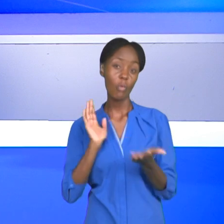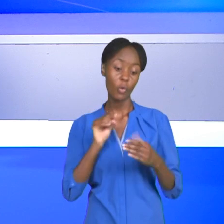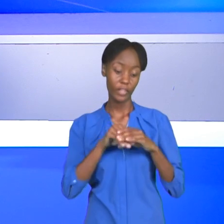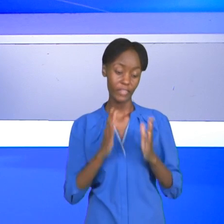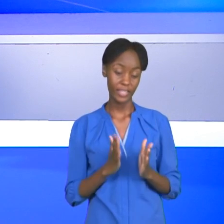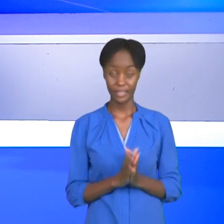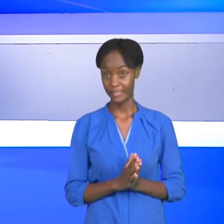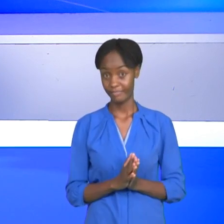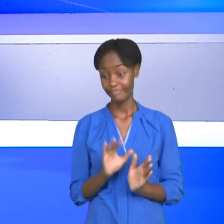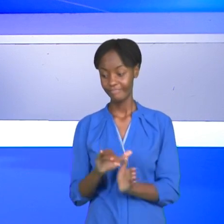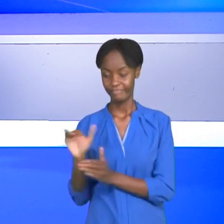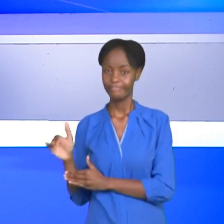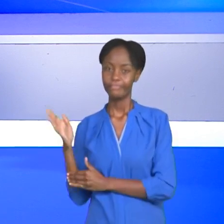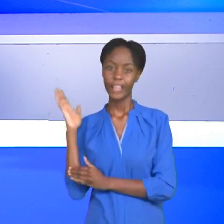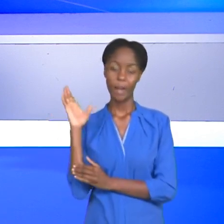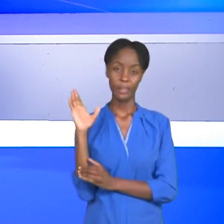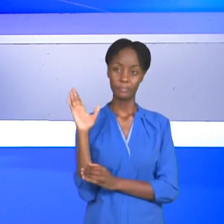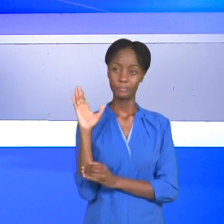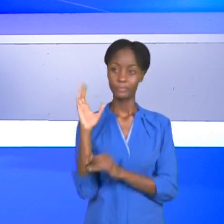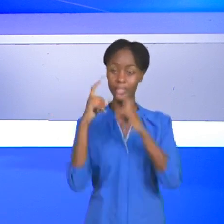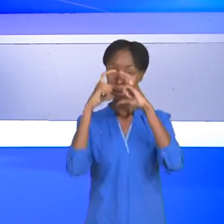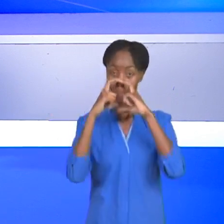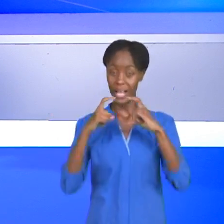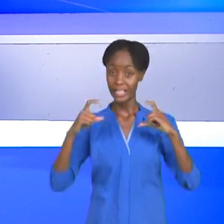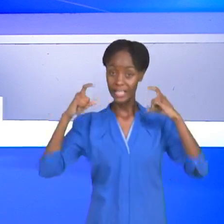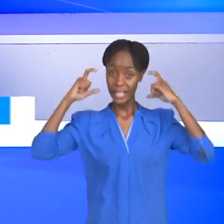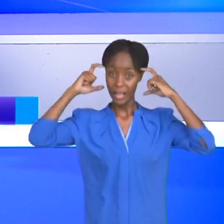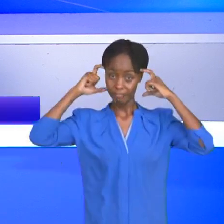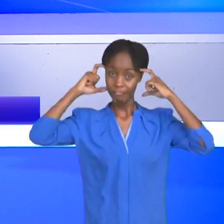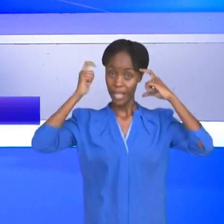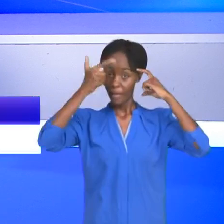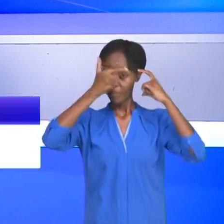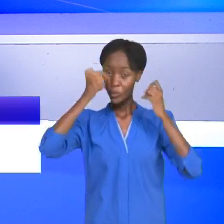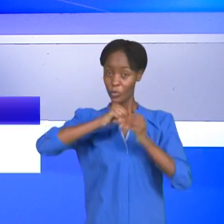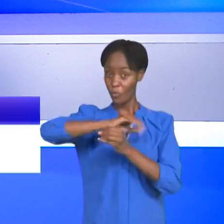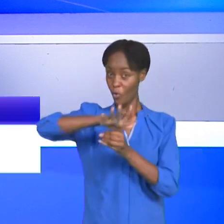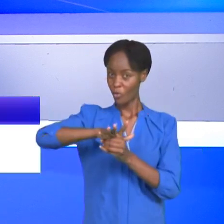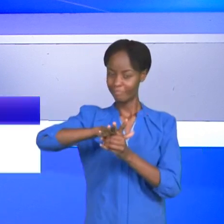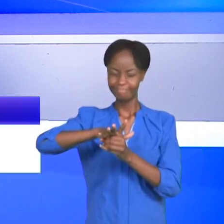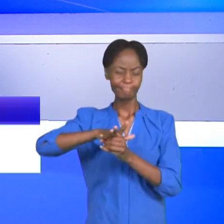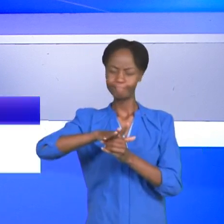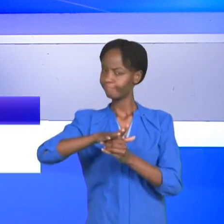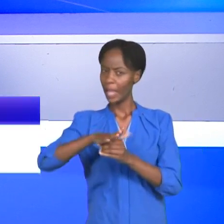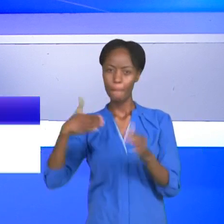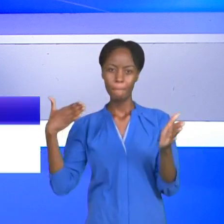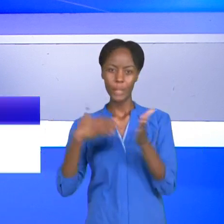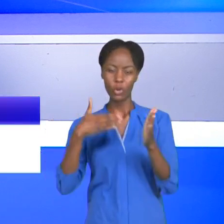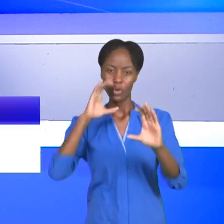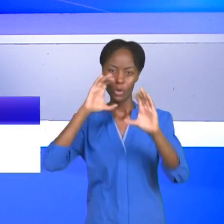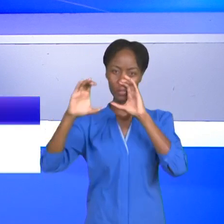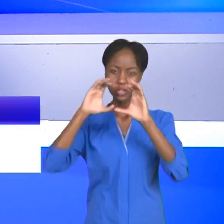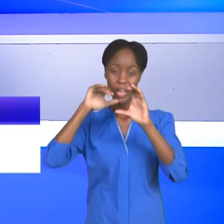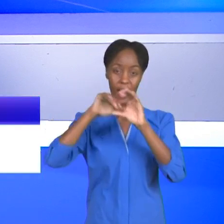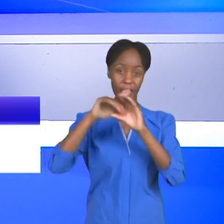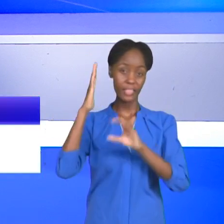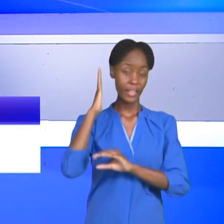moving on wearing of masks as a measure of curbing the spread of covered 19 is greatly hampered means of communication to the deaf society who